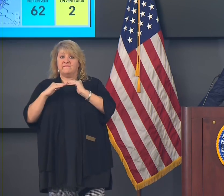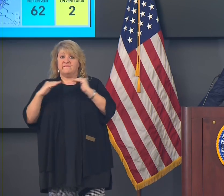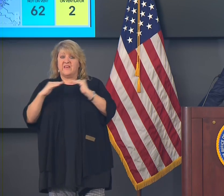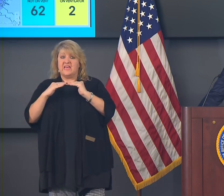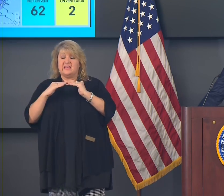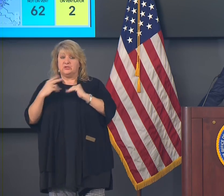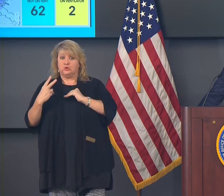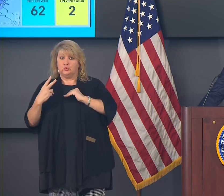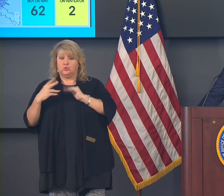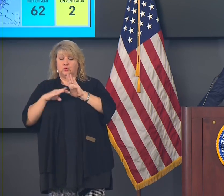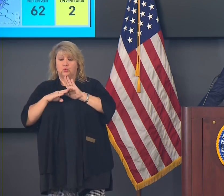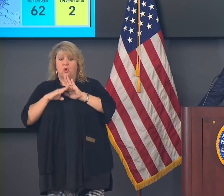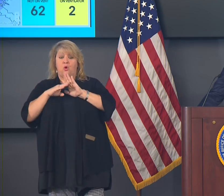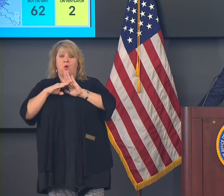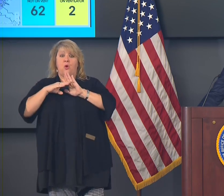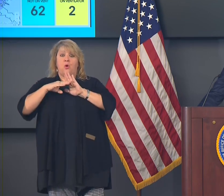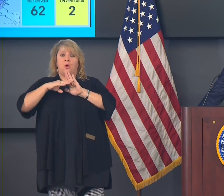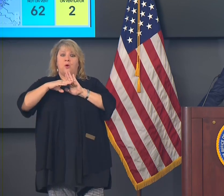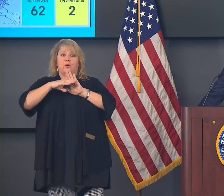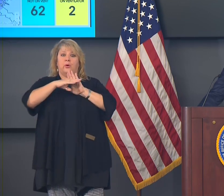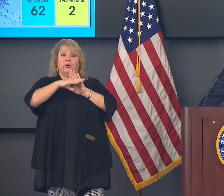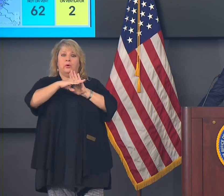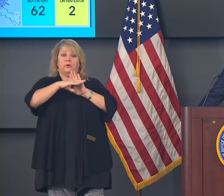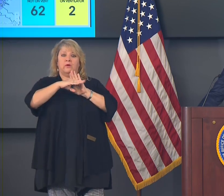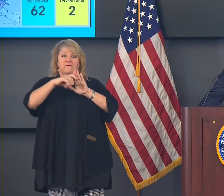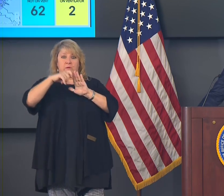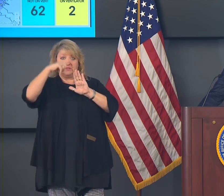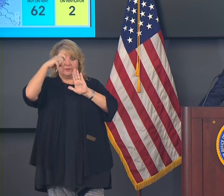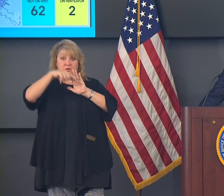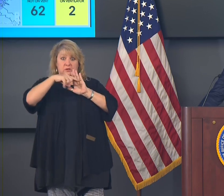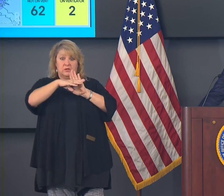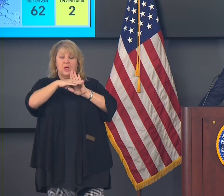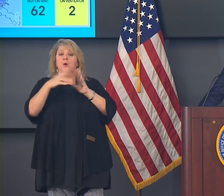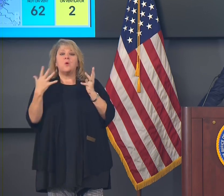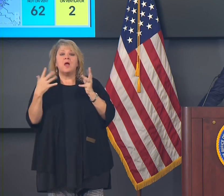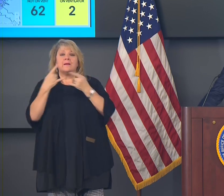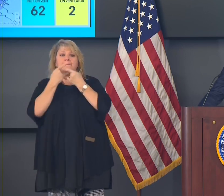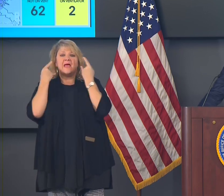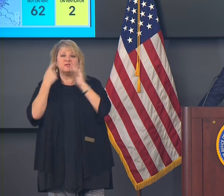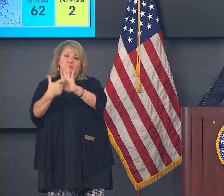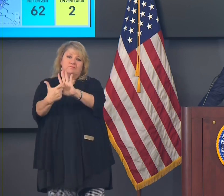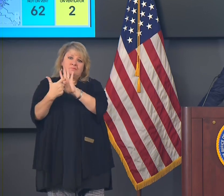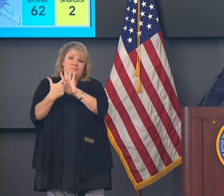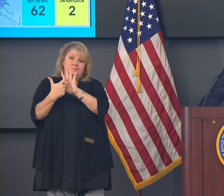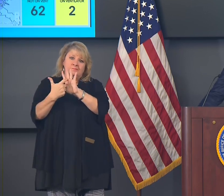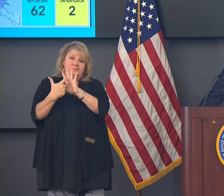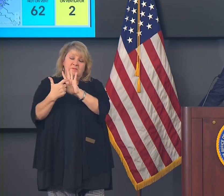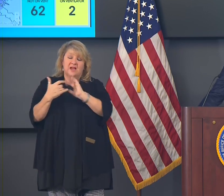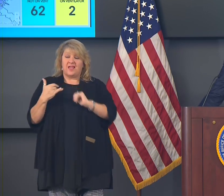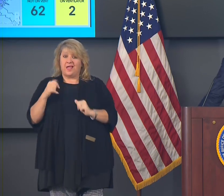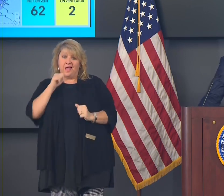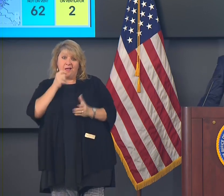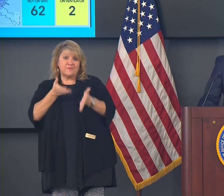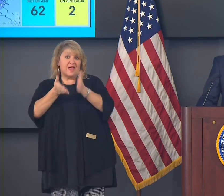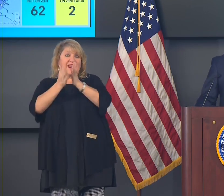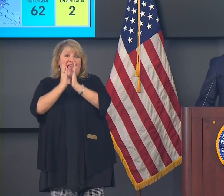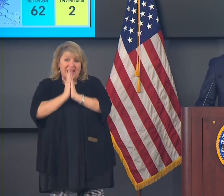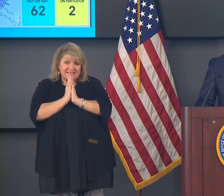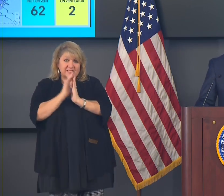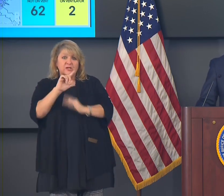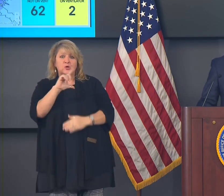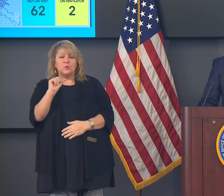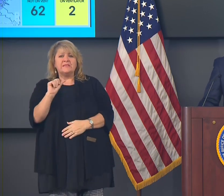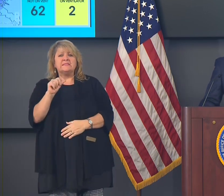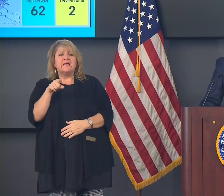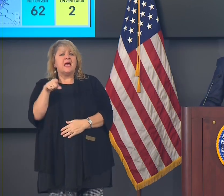mandate. And we did it with those Phase 2 restrictions. So I'm not asking the people of Louisiana to